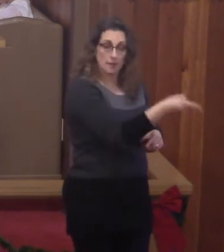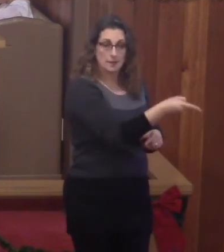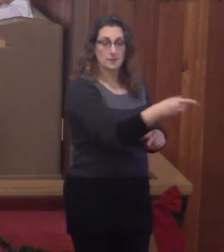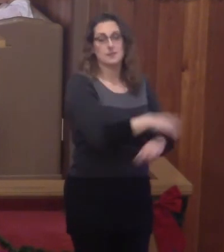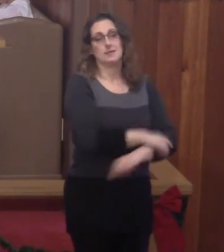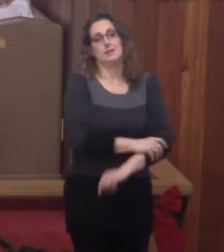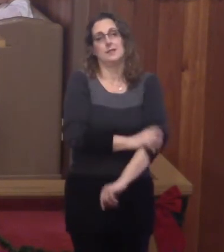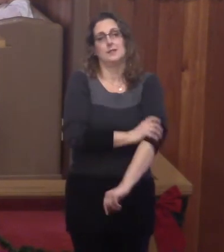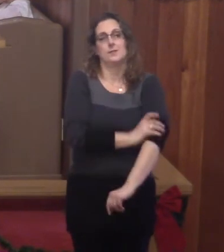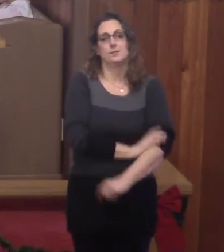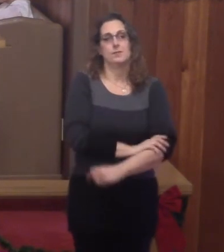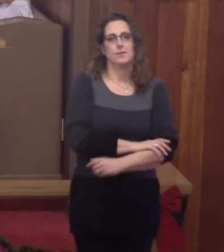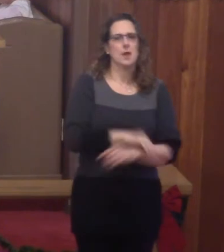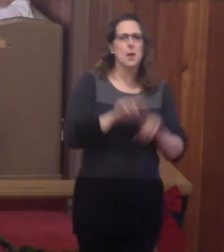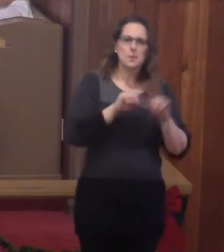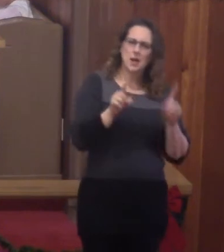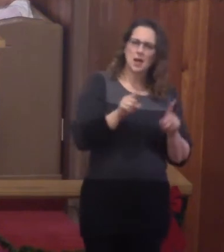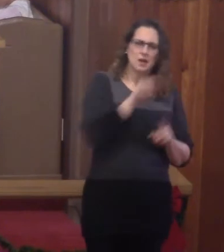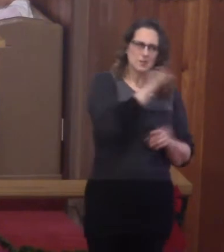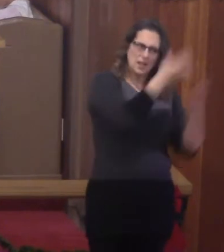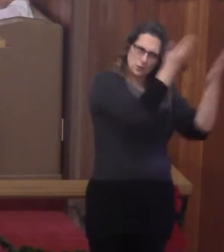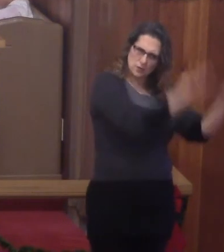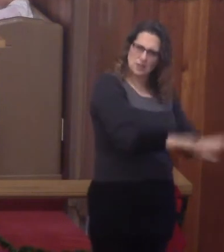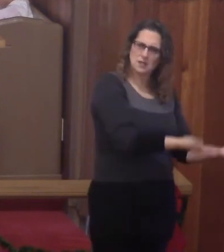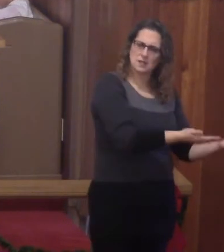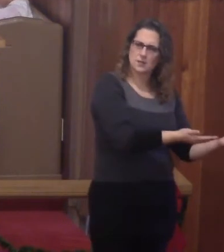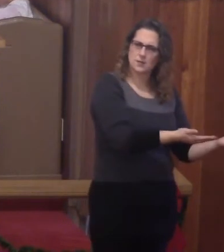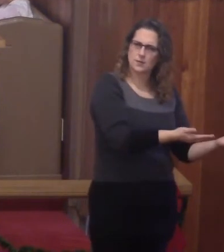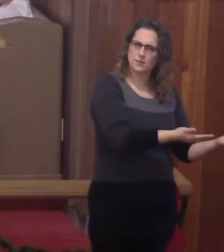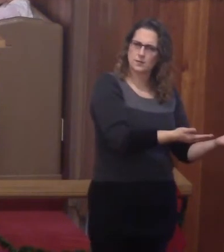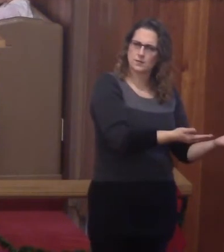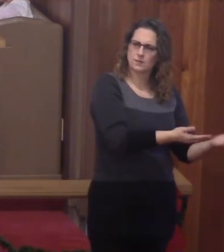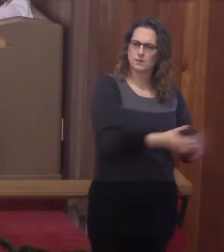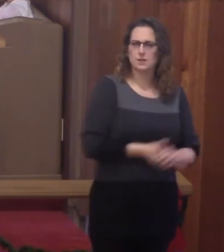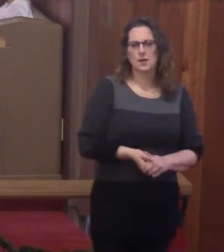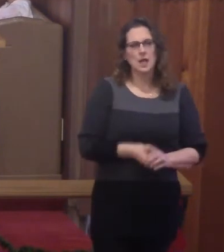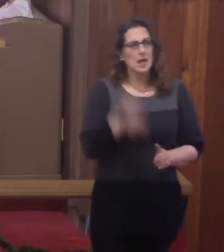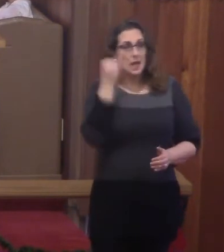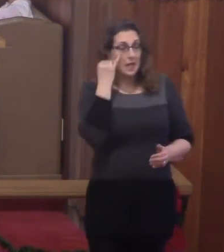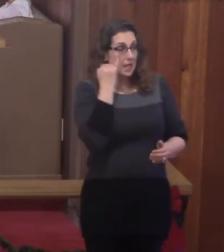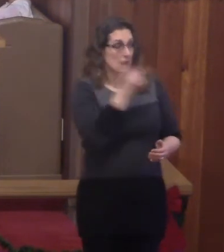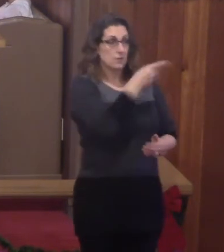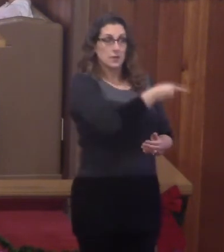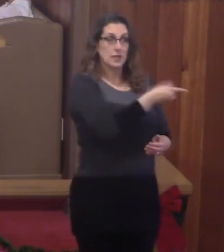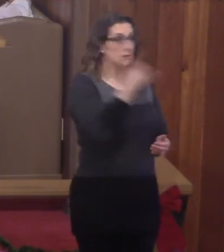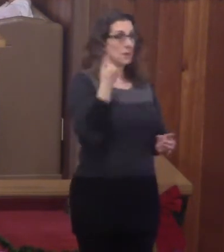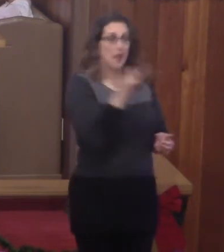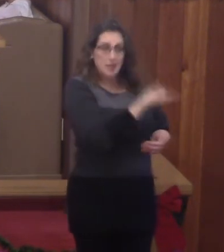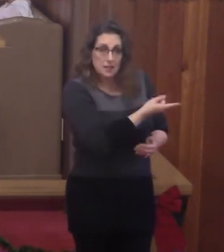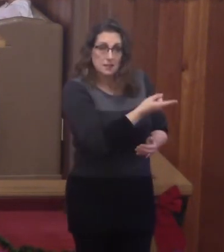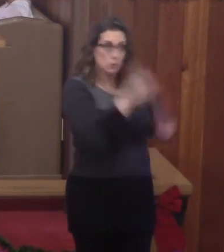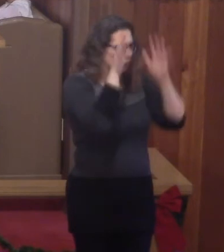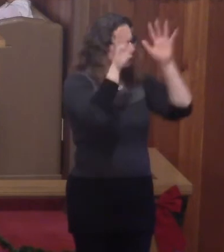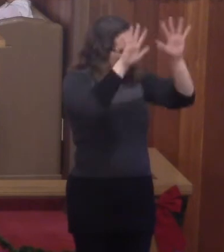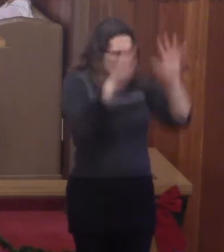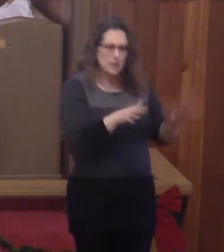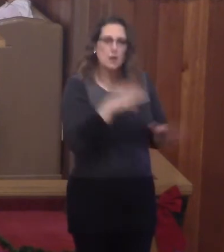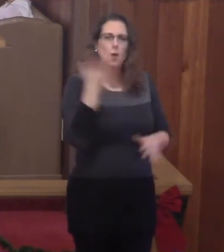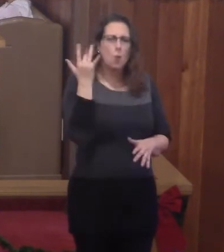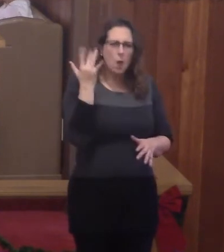But if this is who John is, if John was the greatest, why then did he have